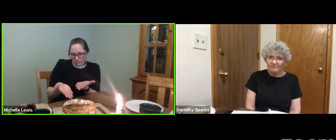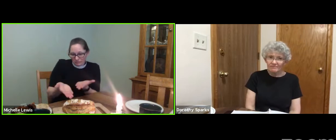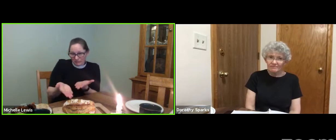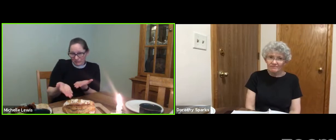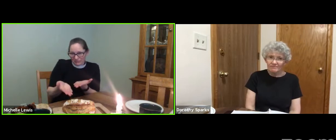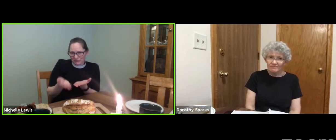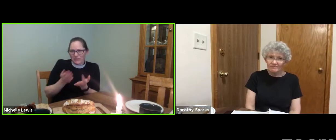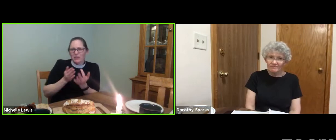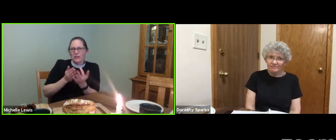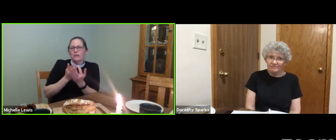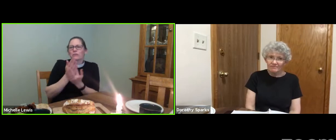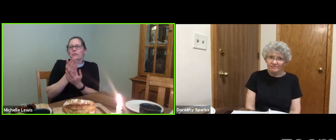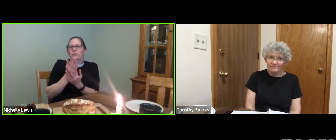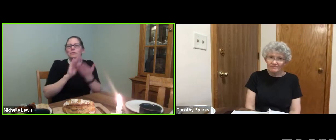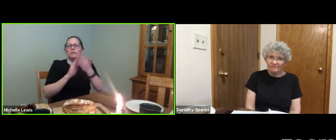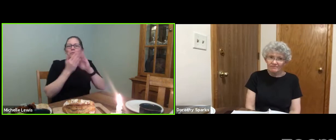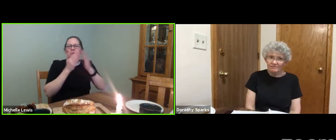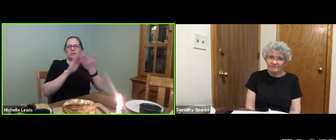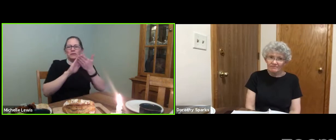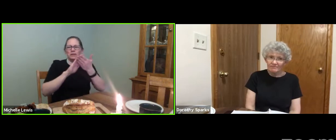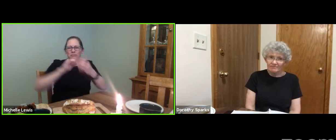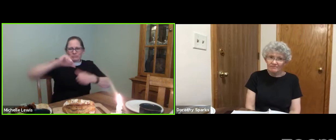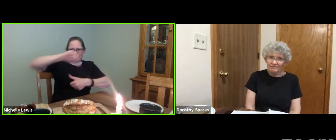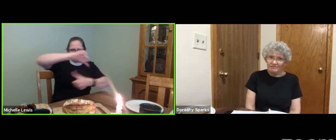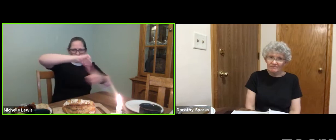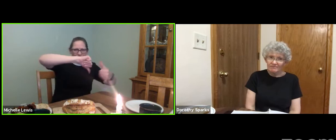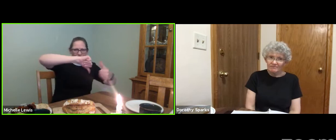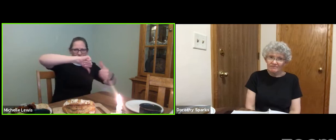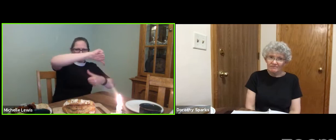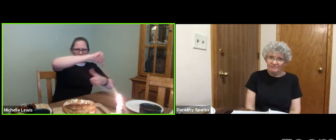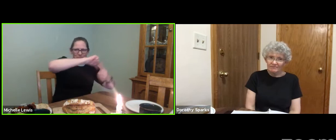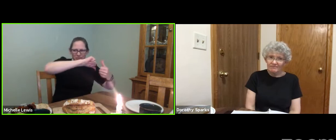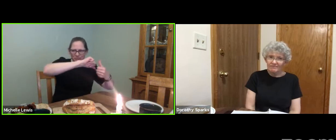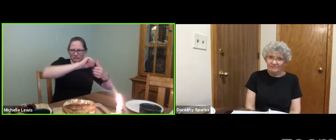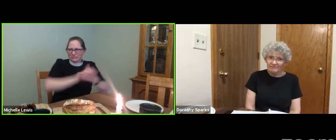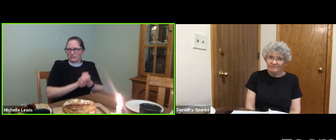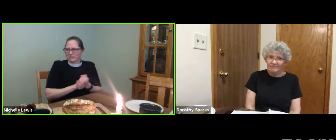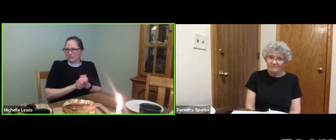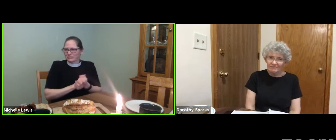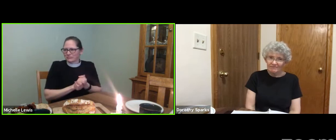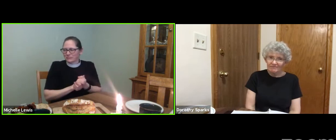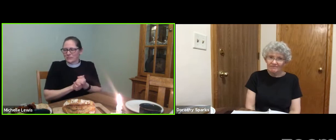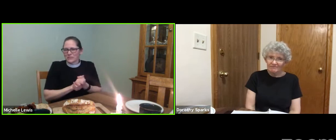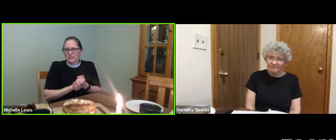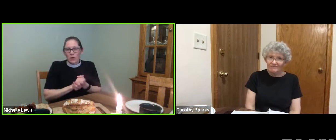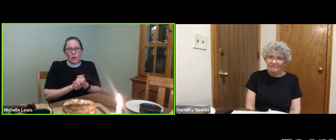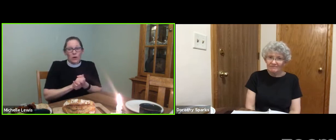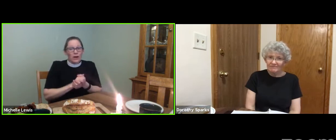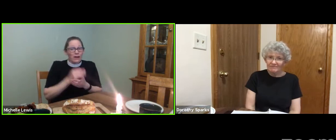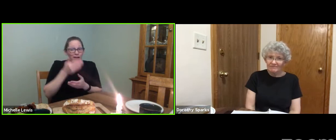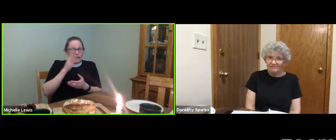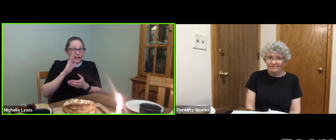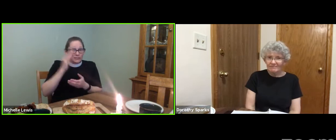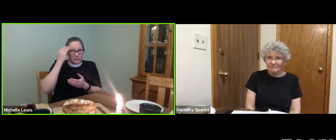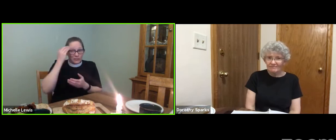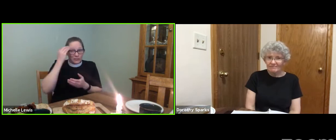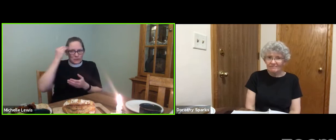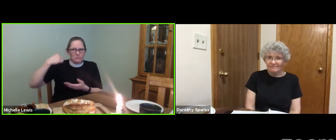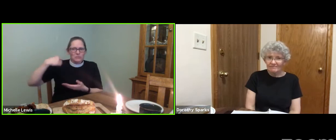Through the food that God has given us, through the community we have with one another. God